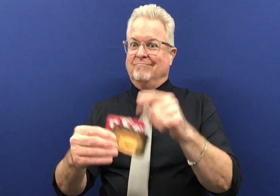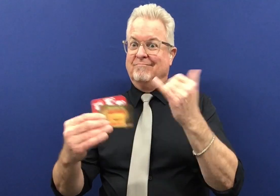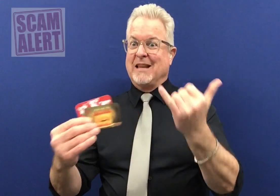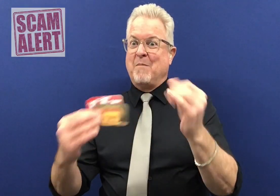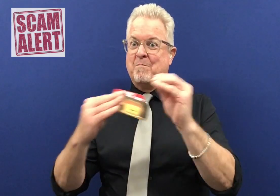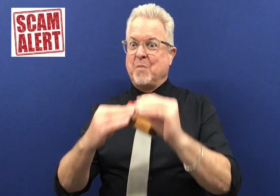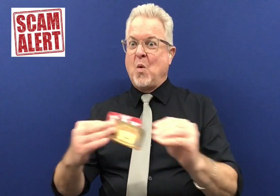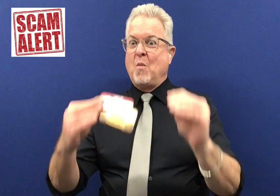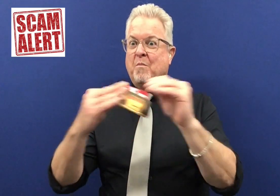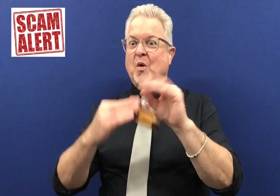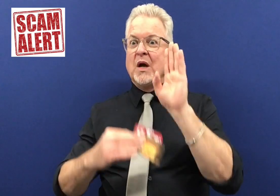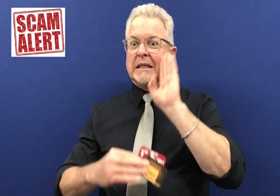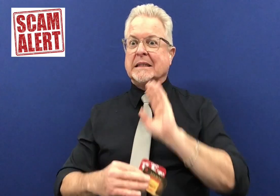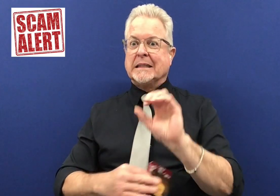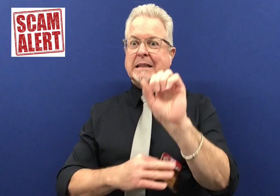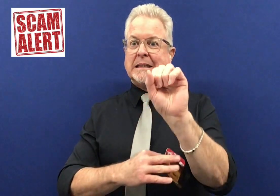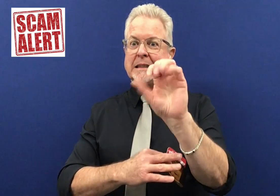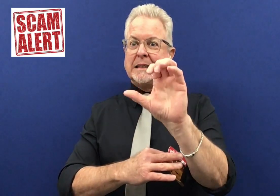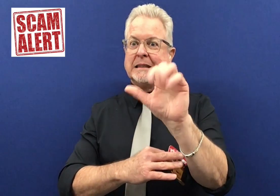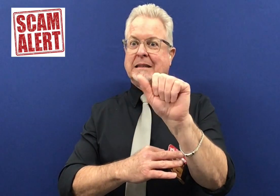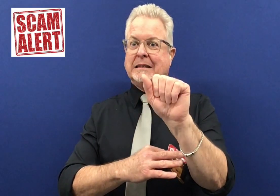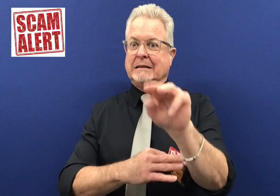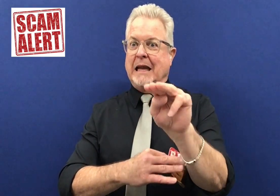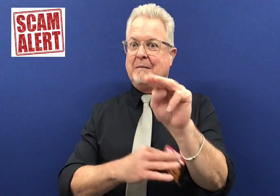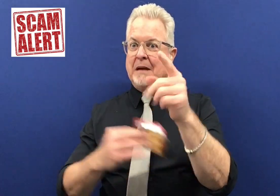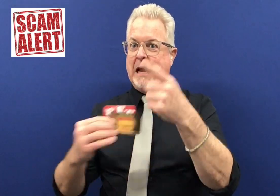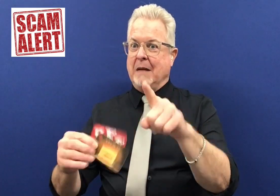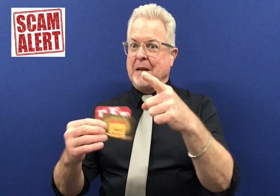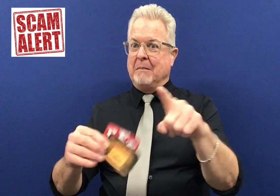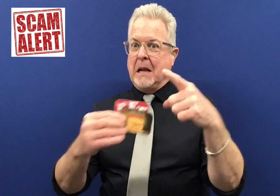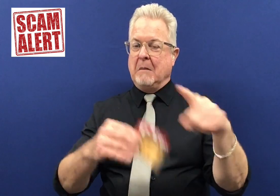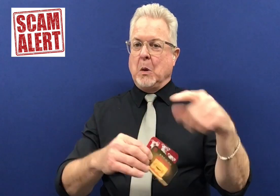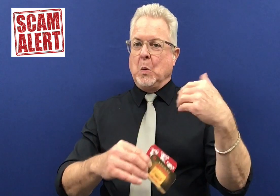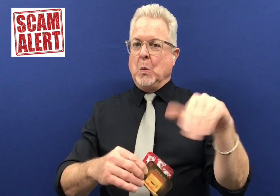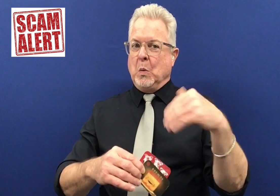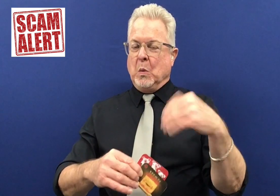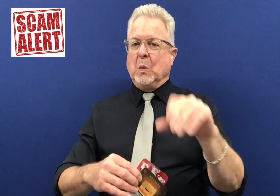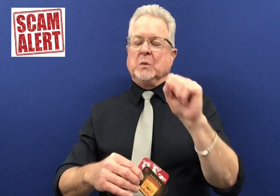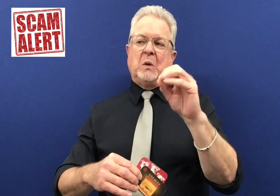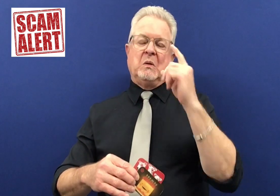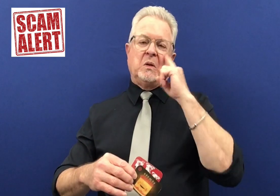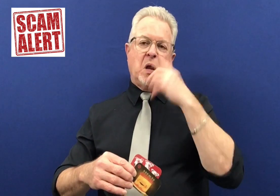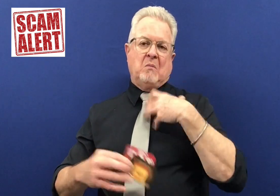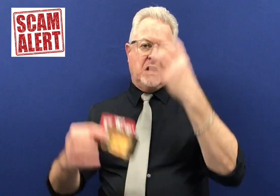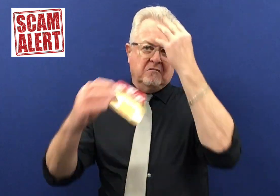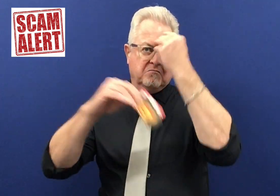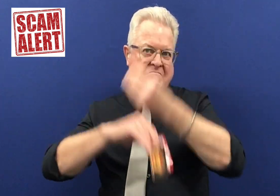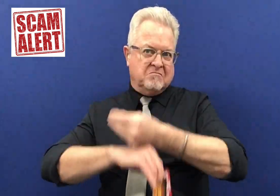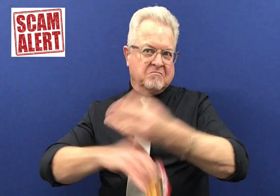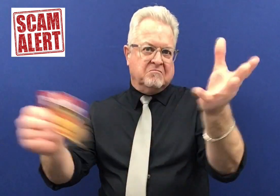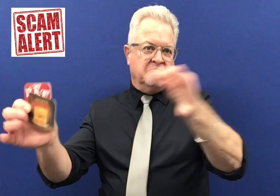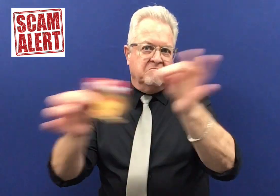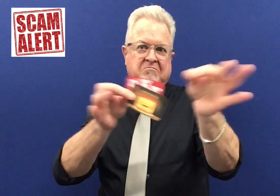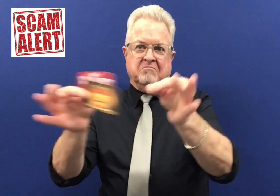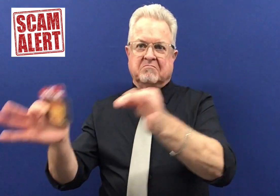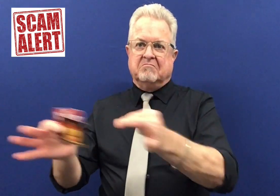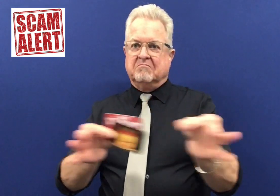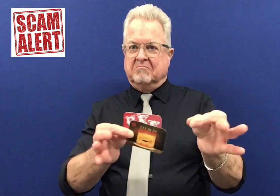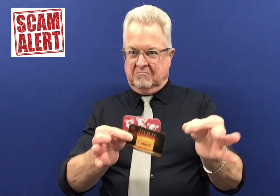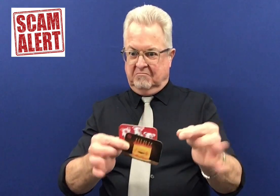important that you beware because more and more people are being scammed by use of gift cards and so I'm going